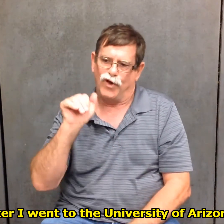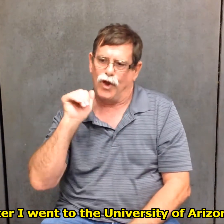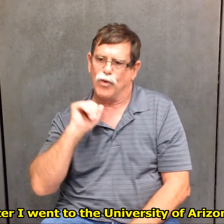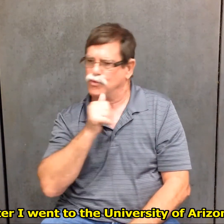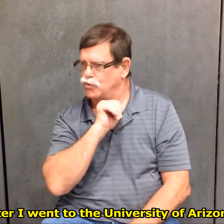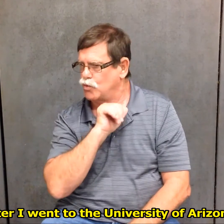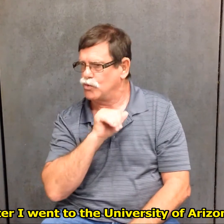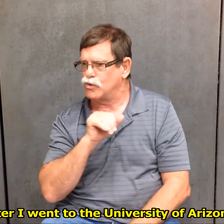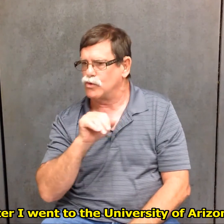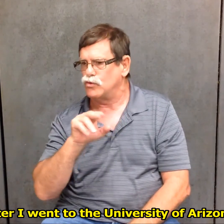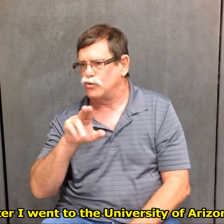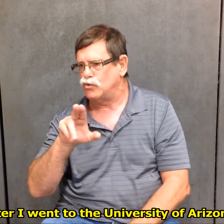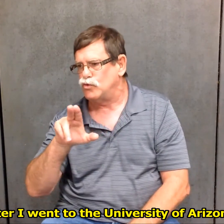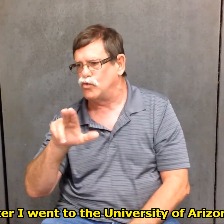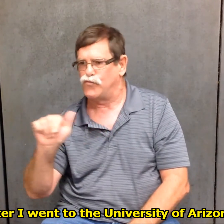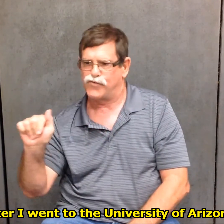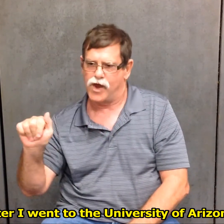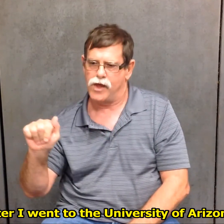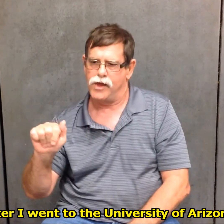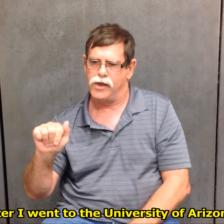Later, I went to the University of Arizona.